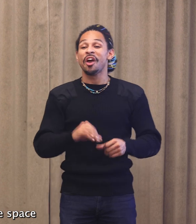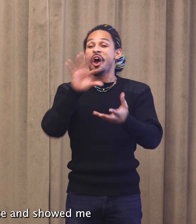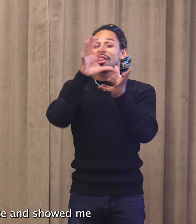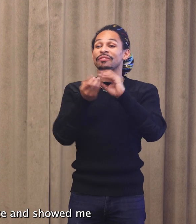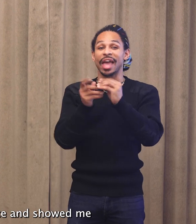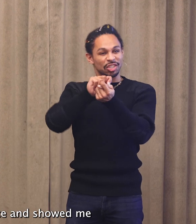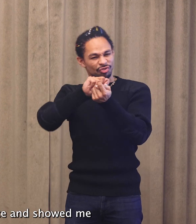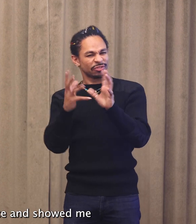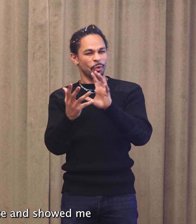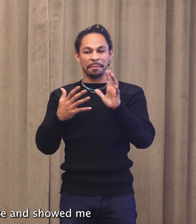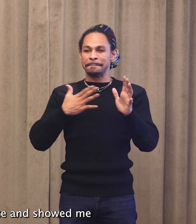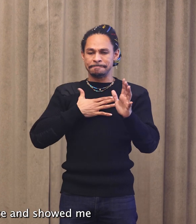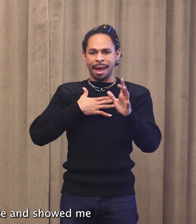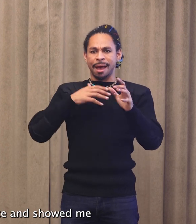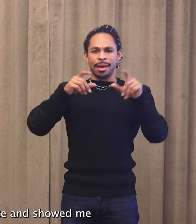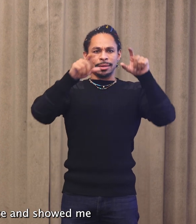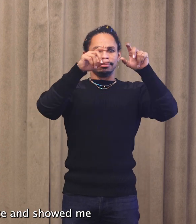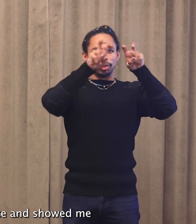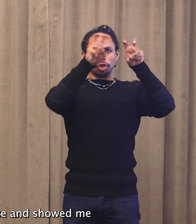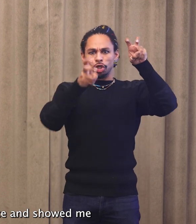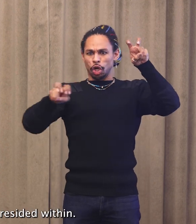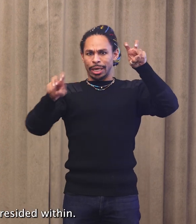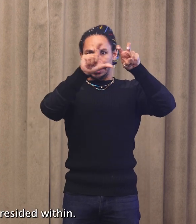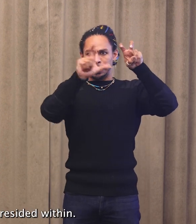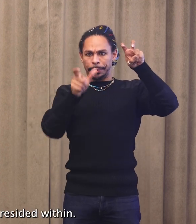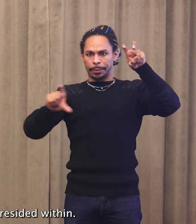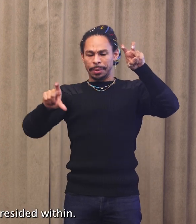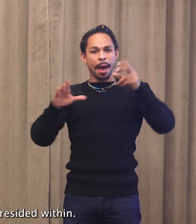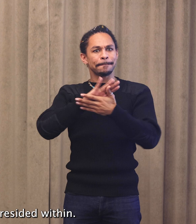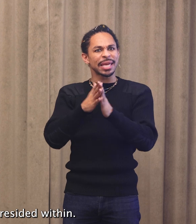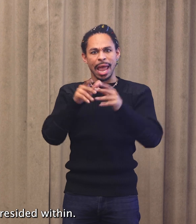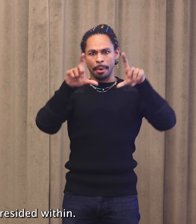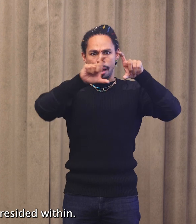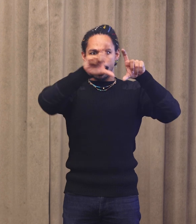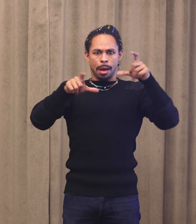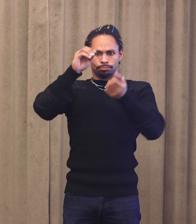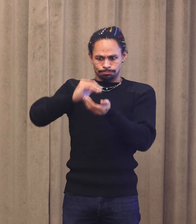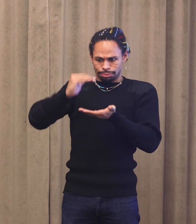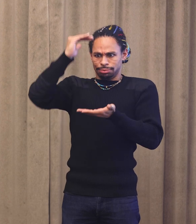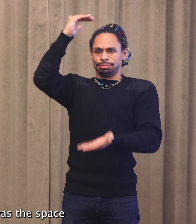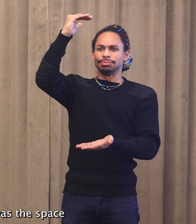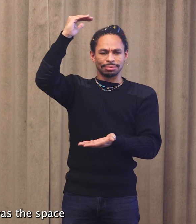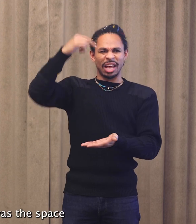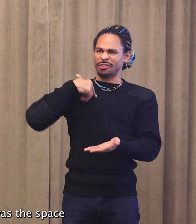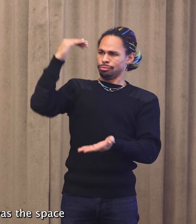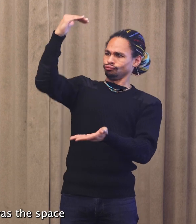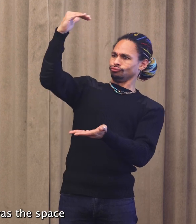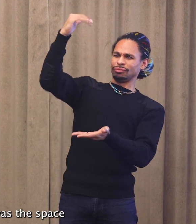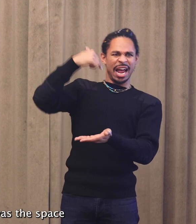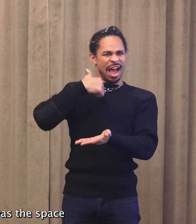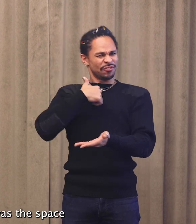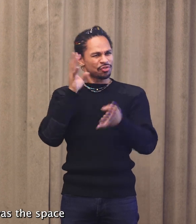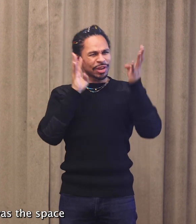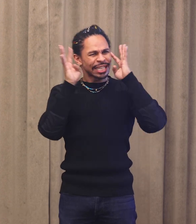space into one of abundance, and showed me the creativity that resided within. I saw that